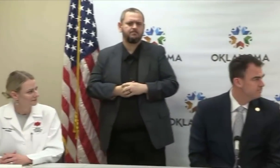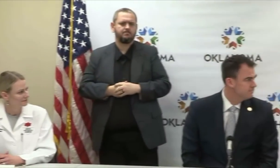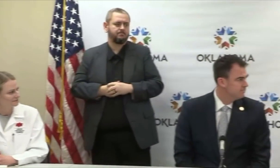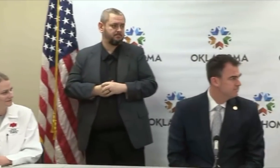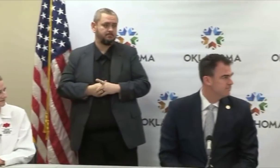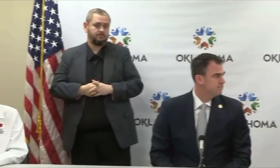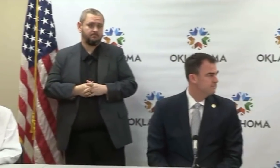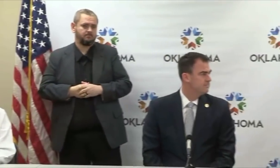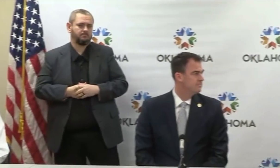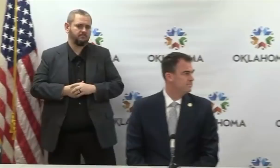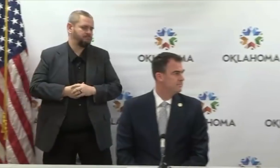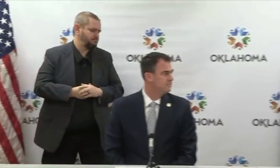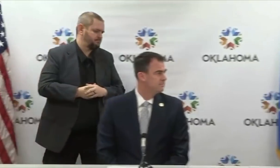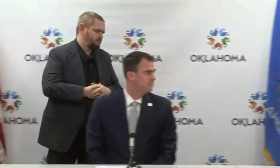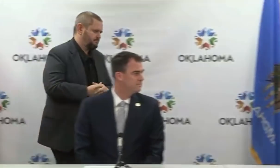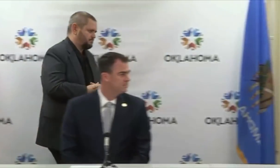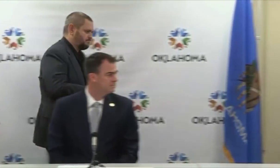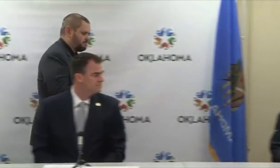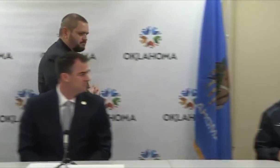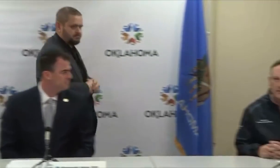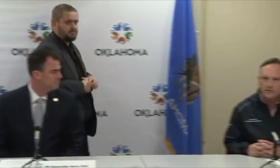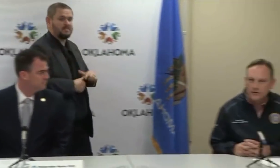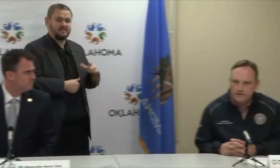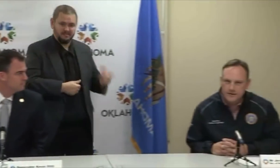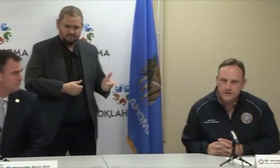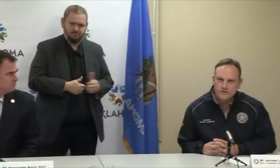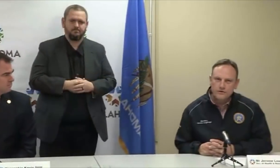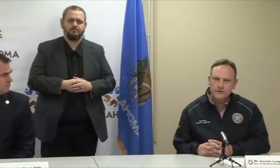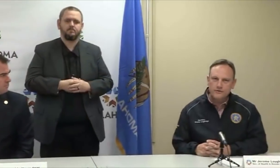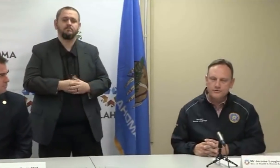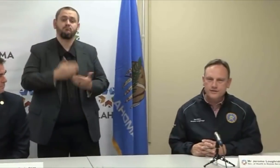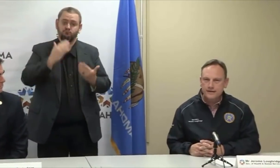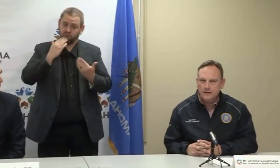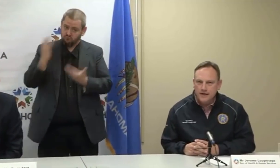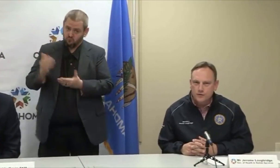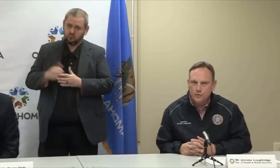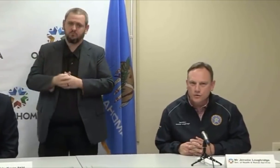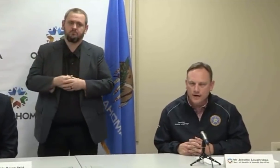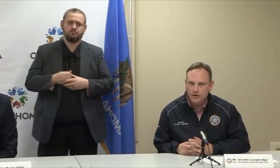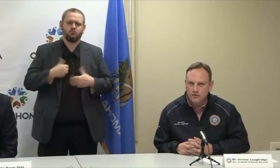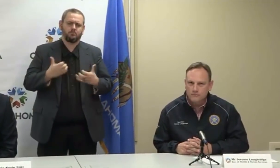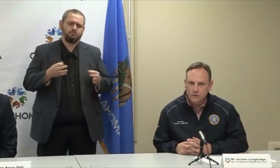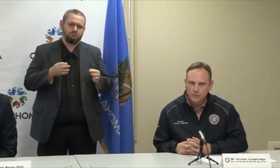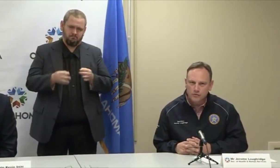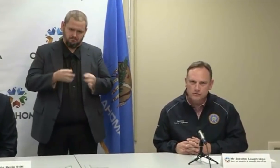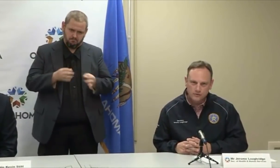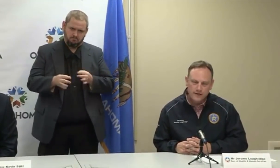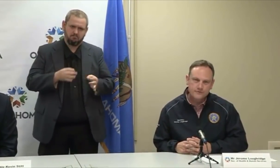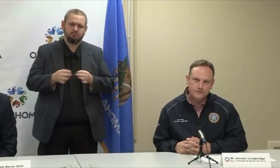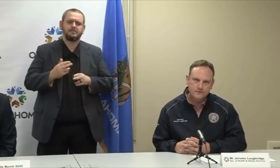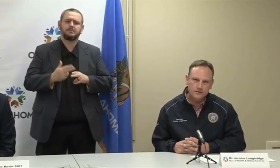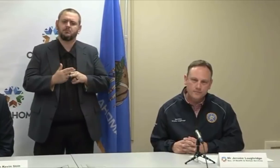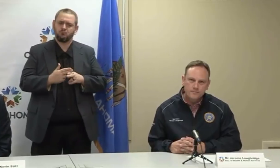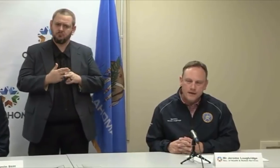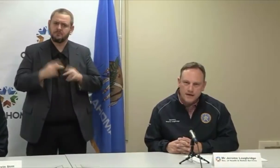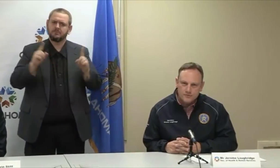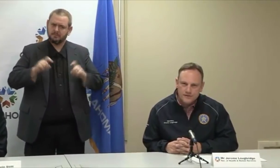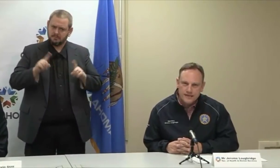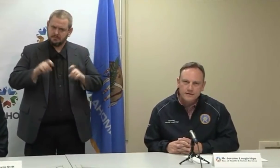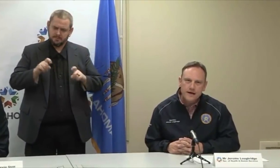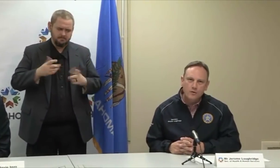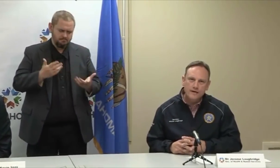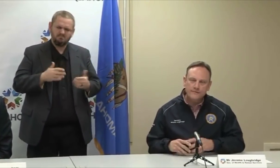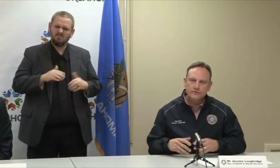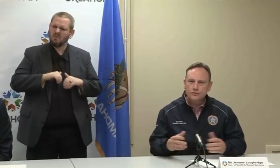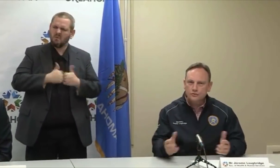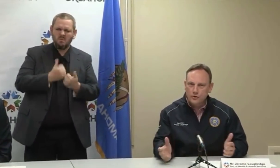Thanks, Dr. Schramm, for that explanation. If I could, I'd like to provide a little context on our satellite or our mobile locations. So as we